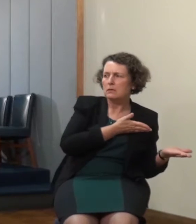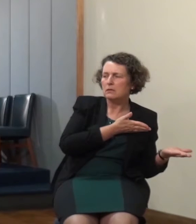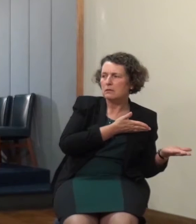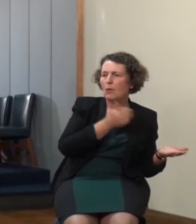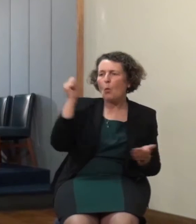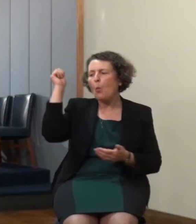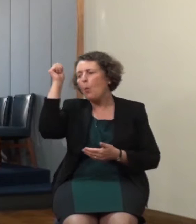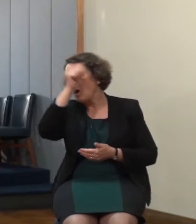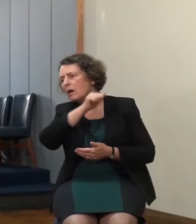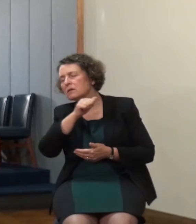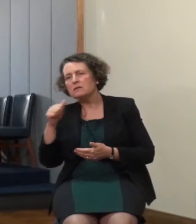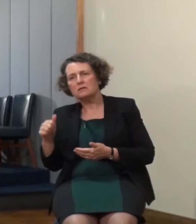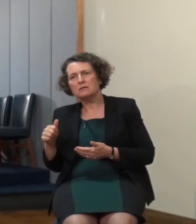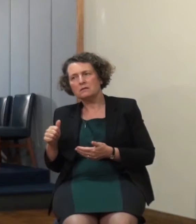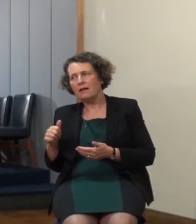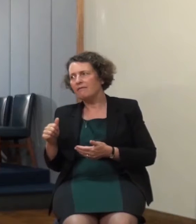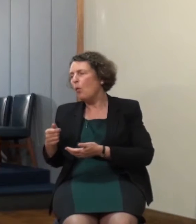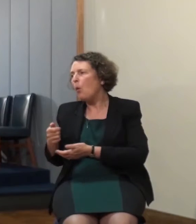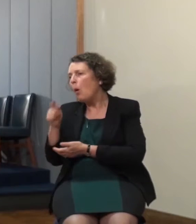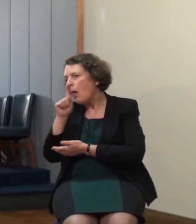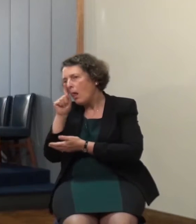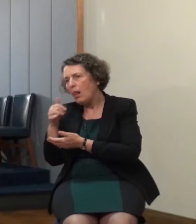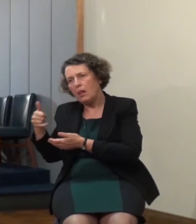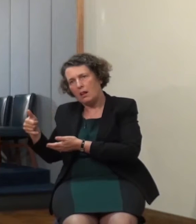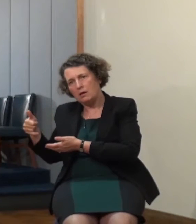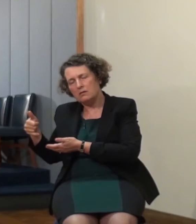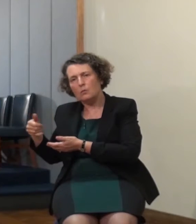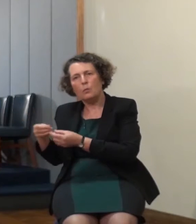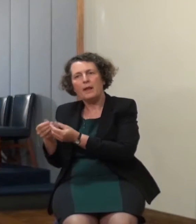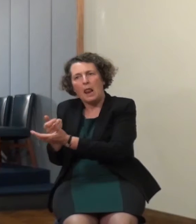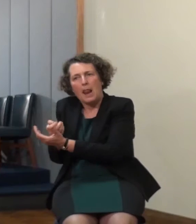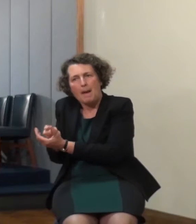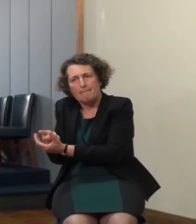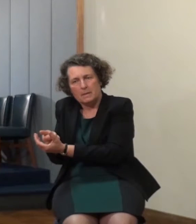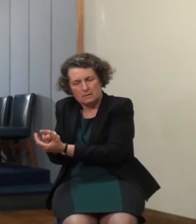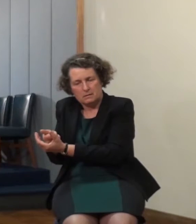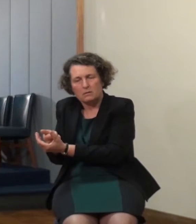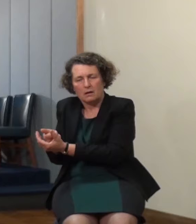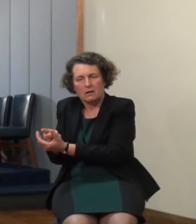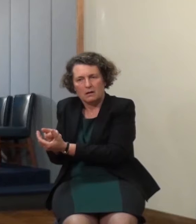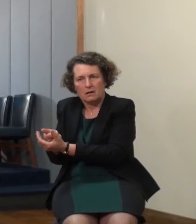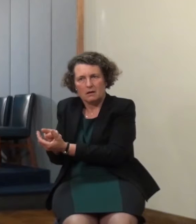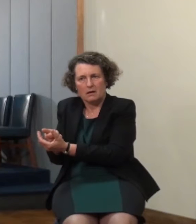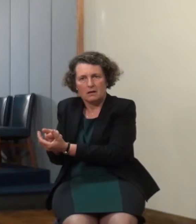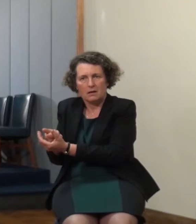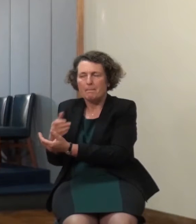took oil in their vessels with their lamps and while the bride groom carried he was